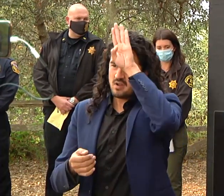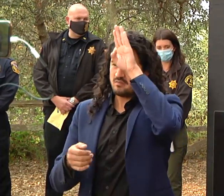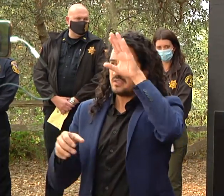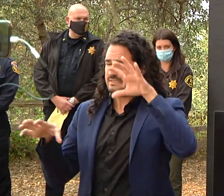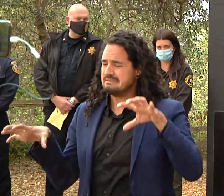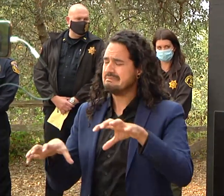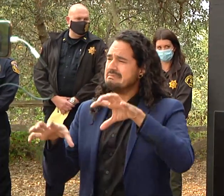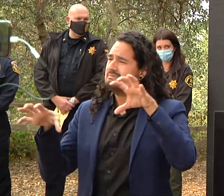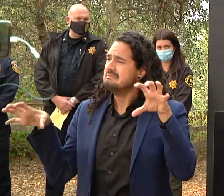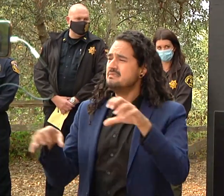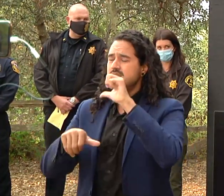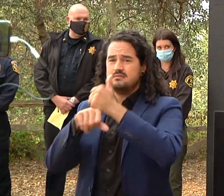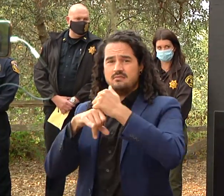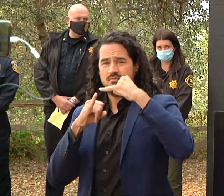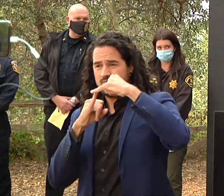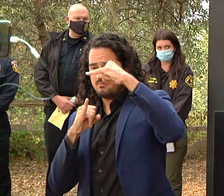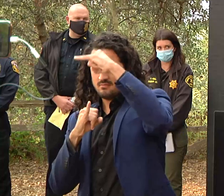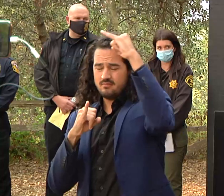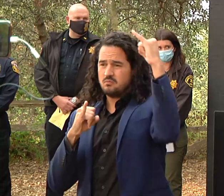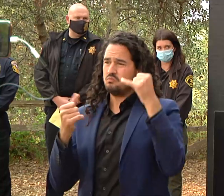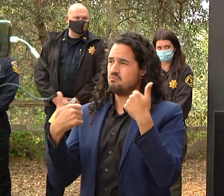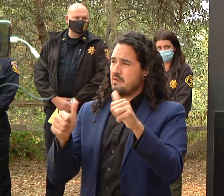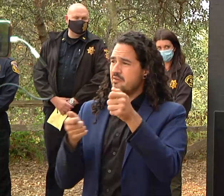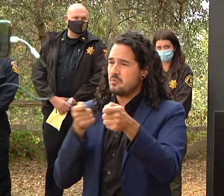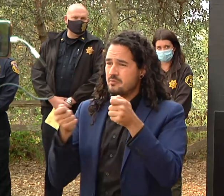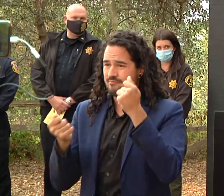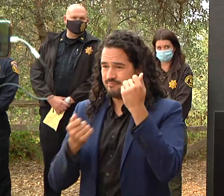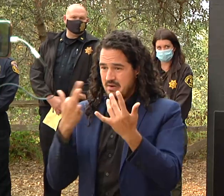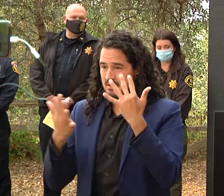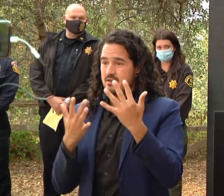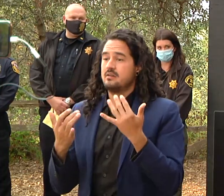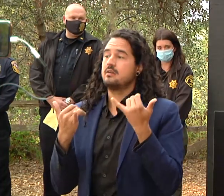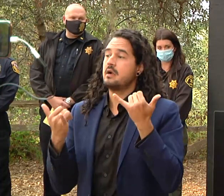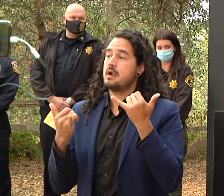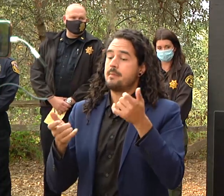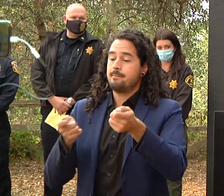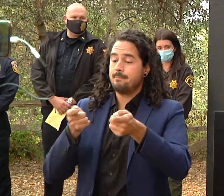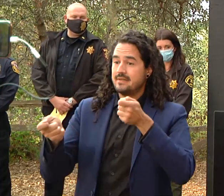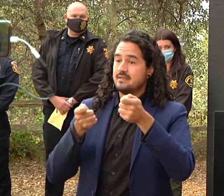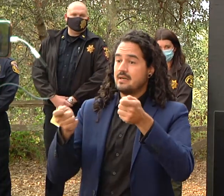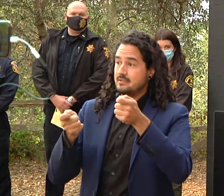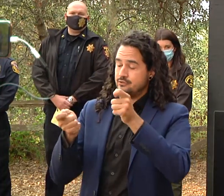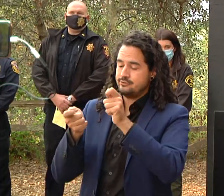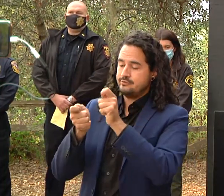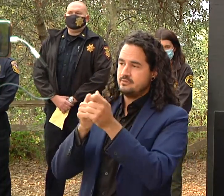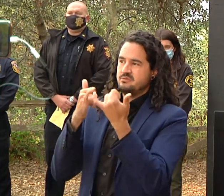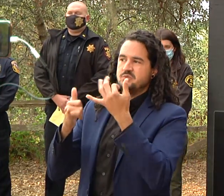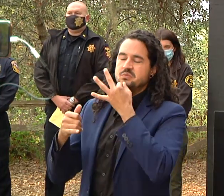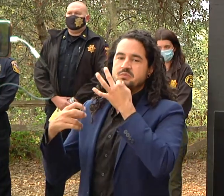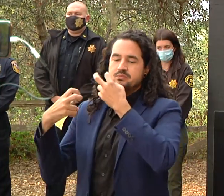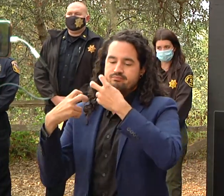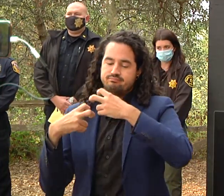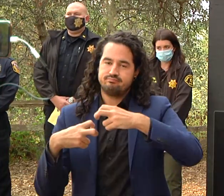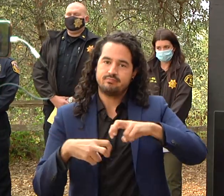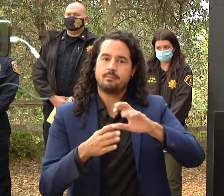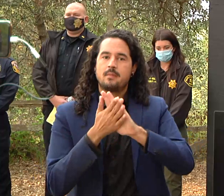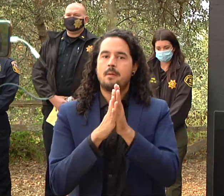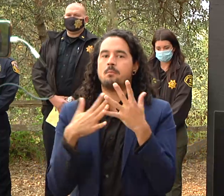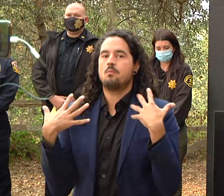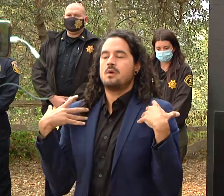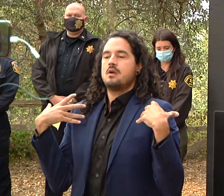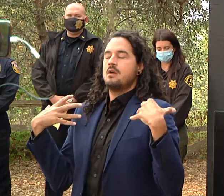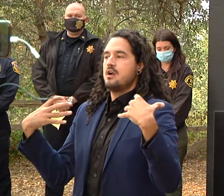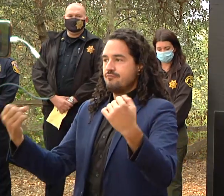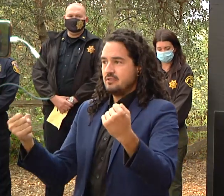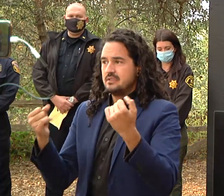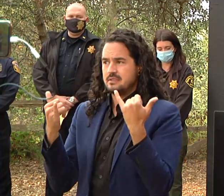continuing to go from the mitigation phase into that recovery phase as we increase the containment for an operations update cal fire incident